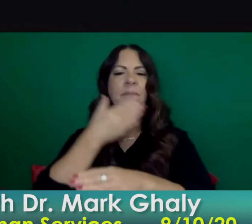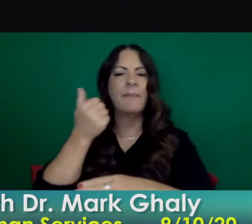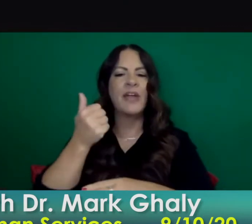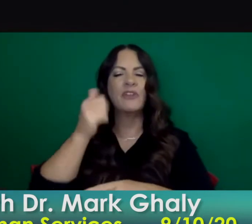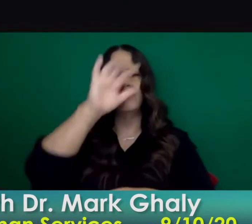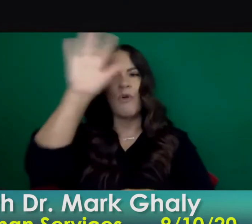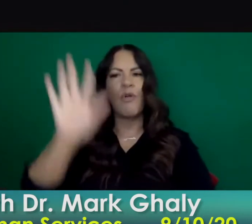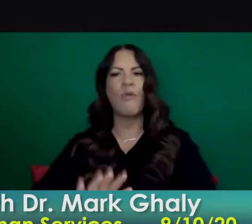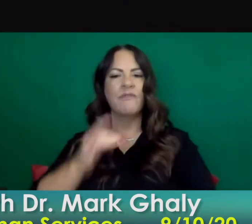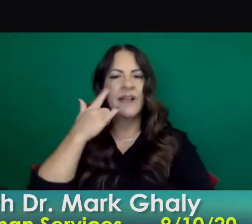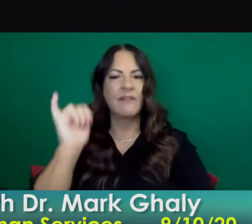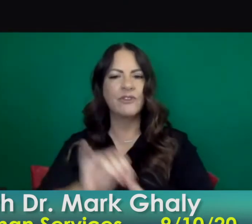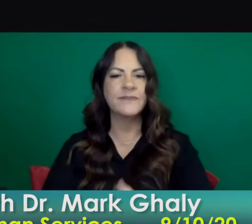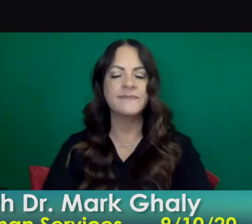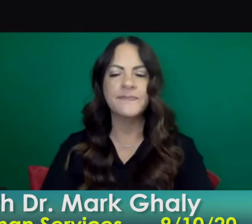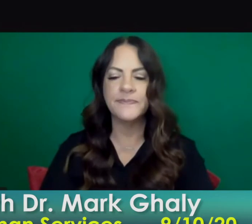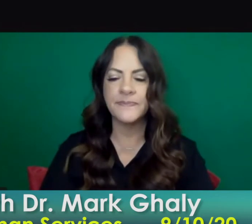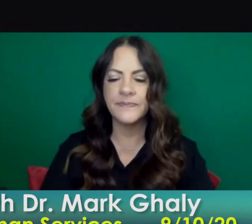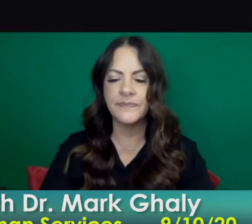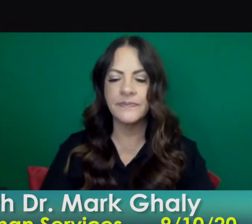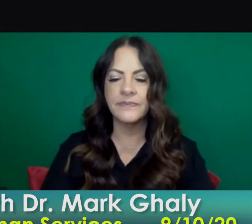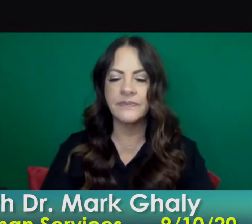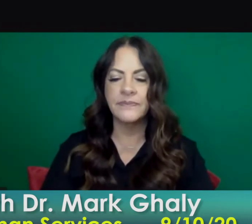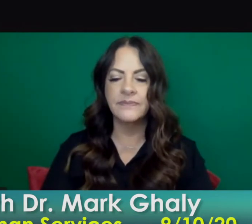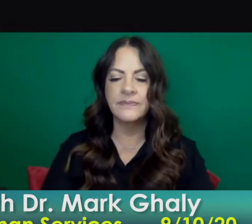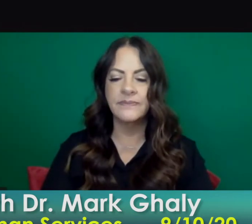nba nbc los angeles